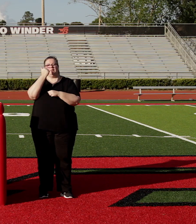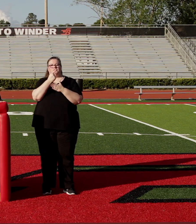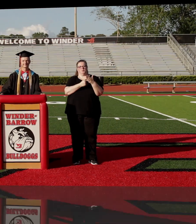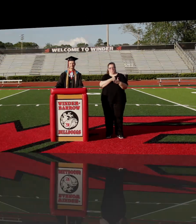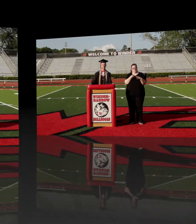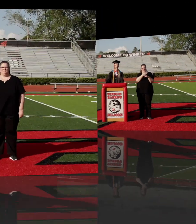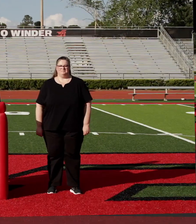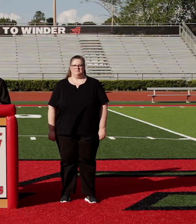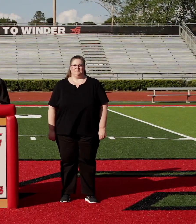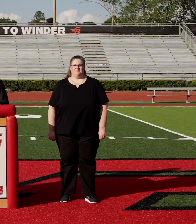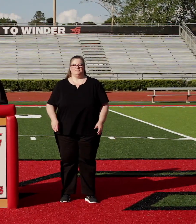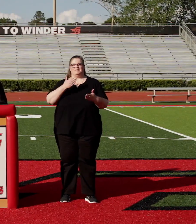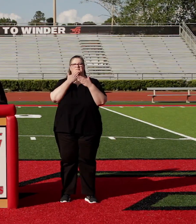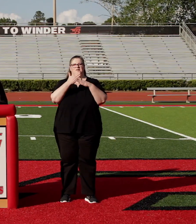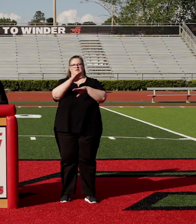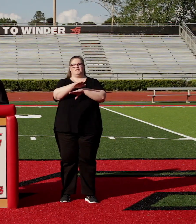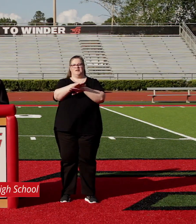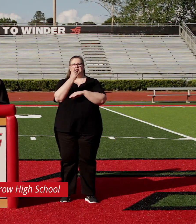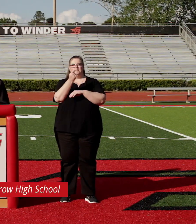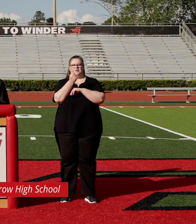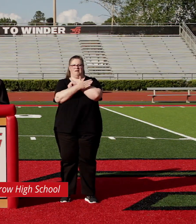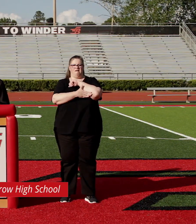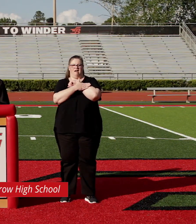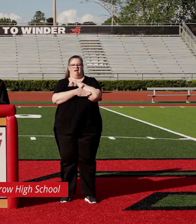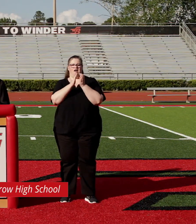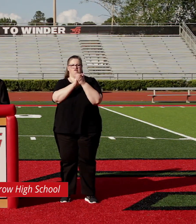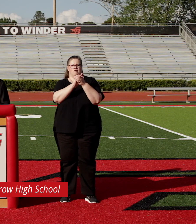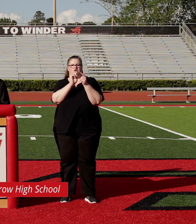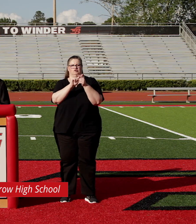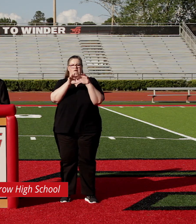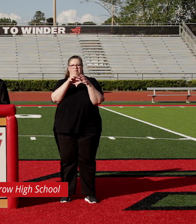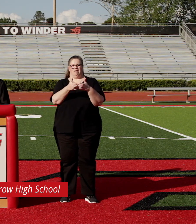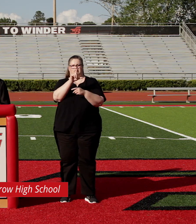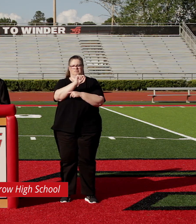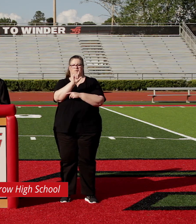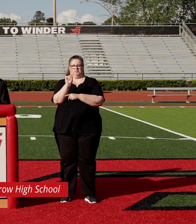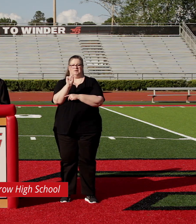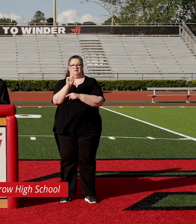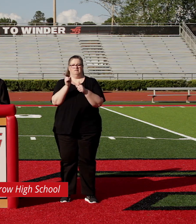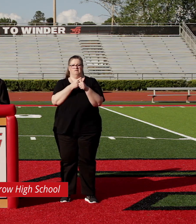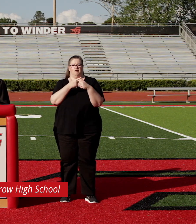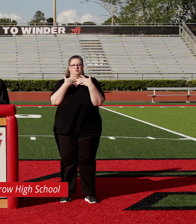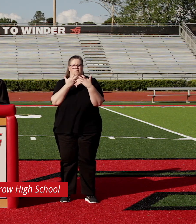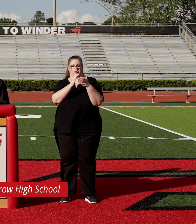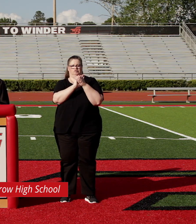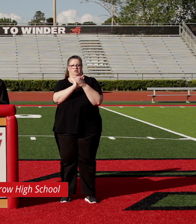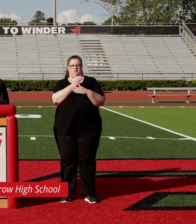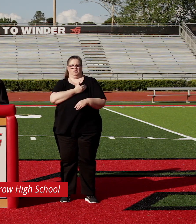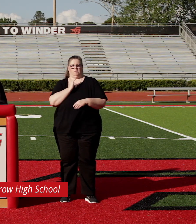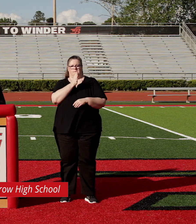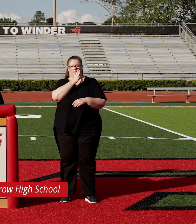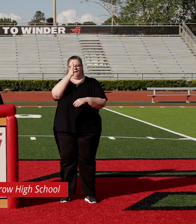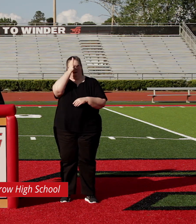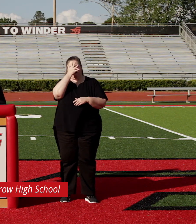what we got. Good evening, Bulldog Nation, and congratulations to the class of 2020. First, I'd like to congratulate our parents,